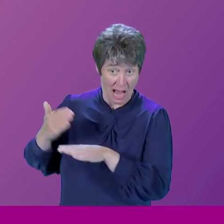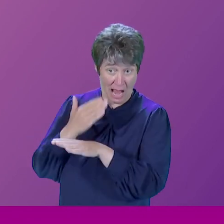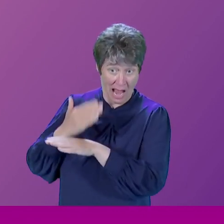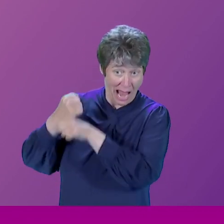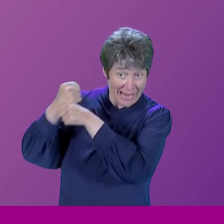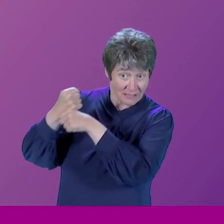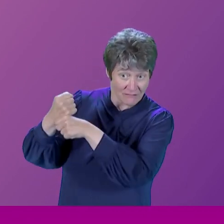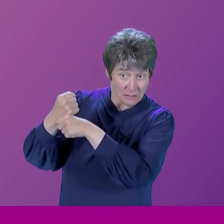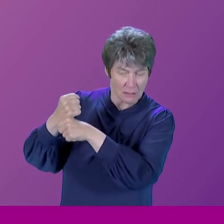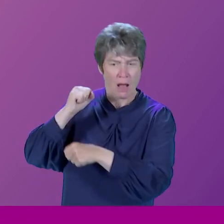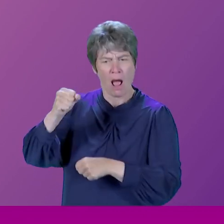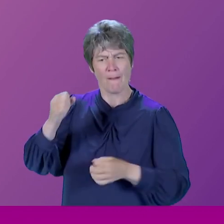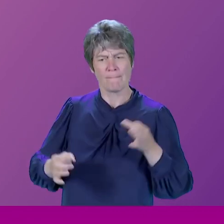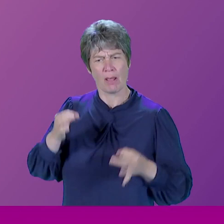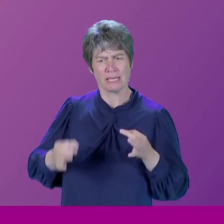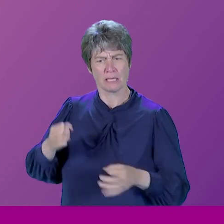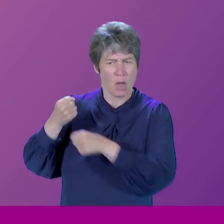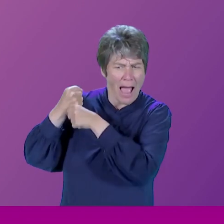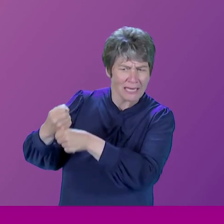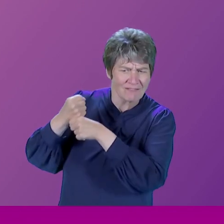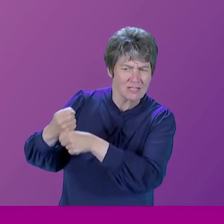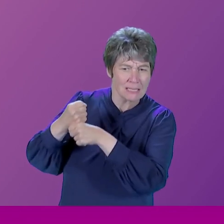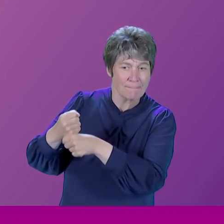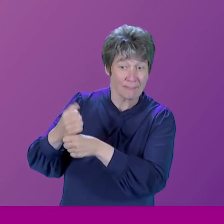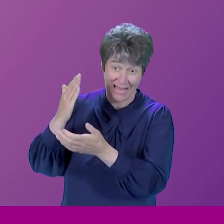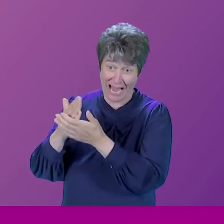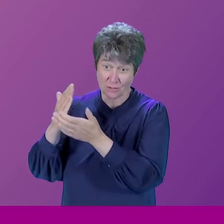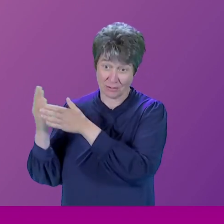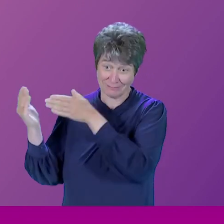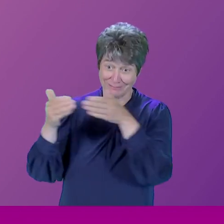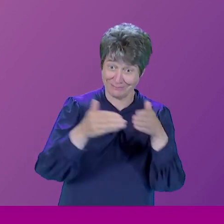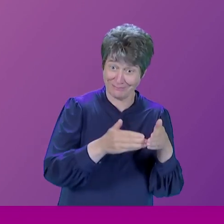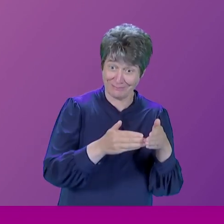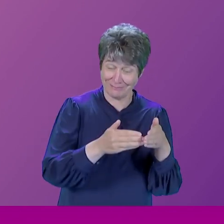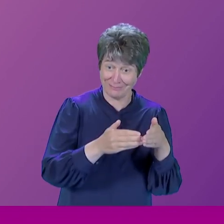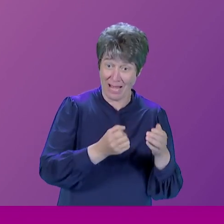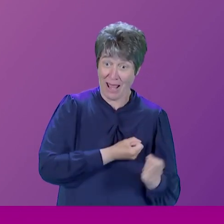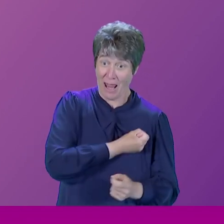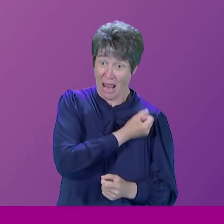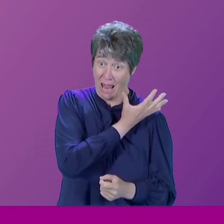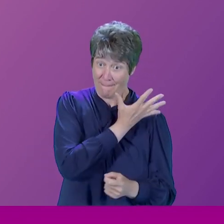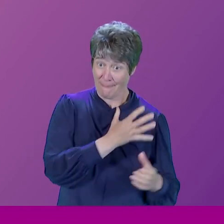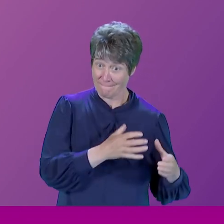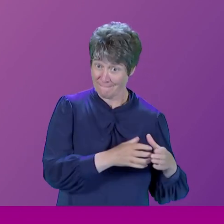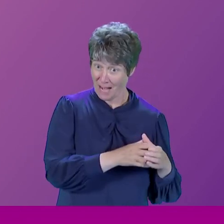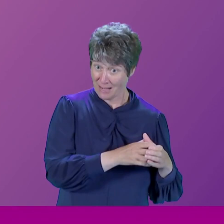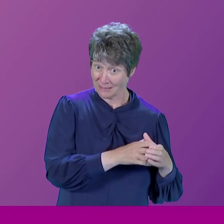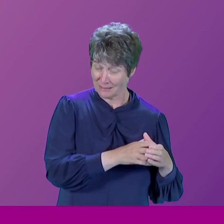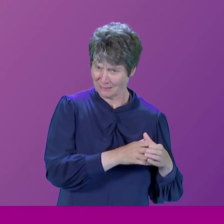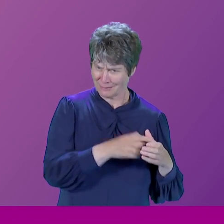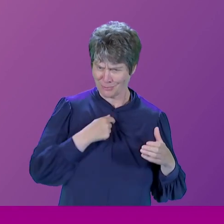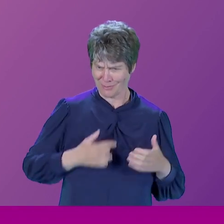activism fell very much on the side of the Labour Party. And I just wondered, did that lead to many heated